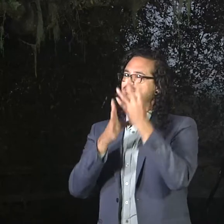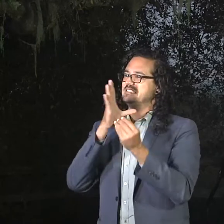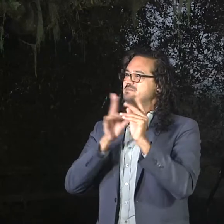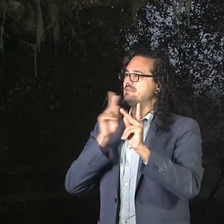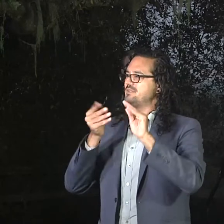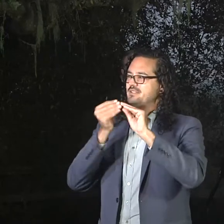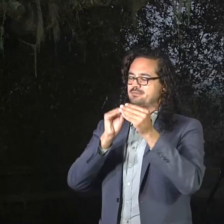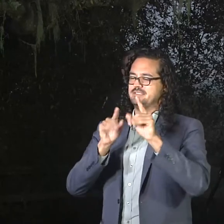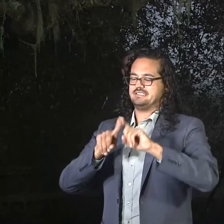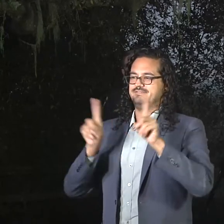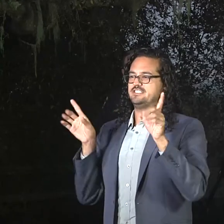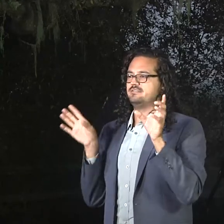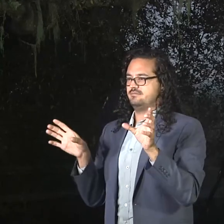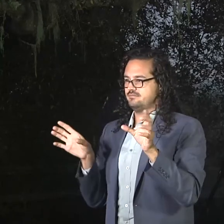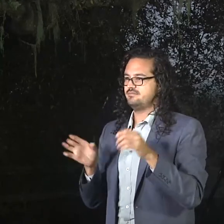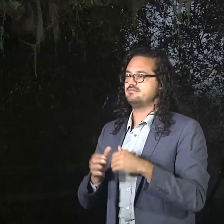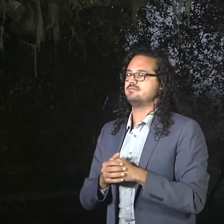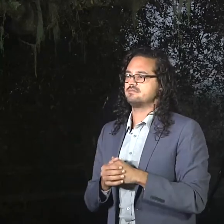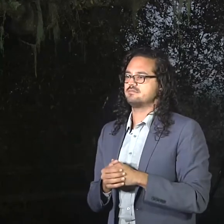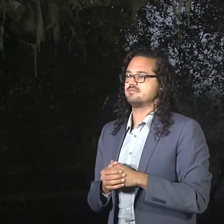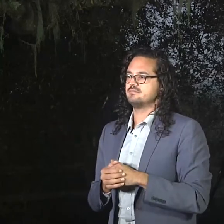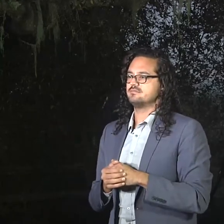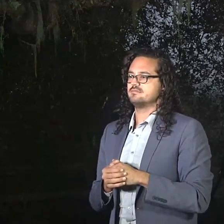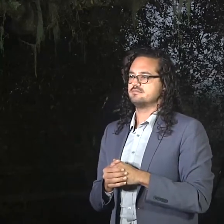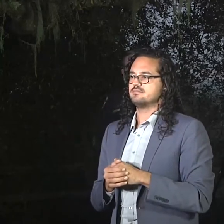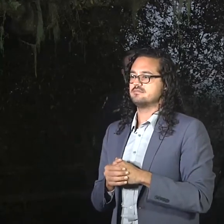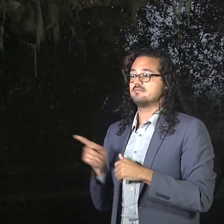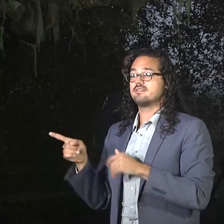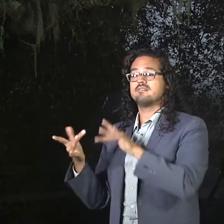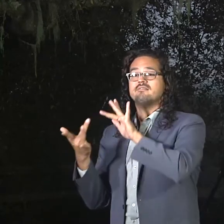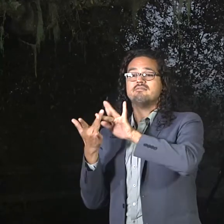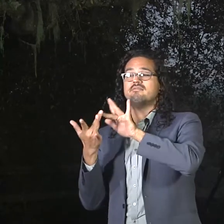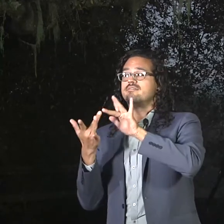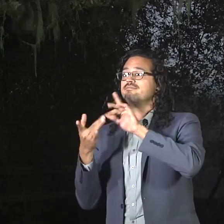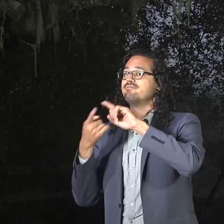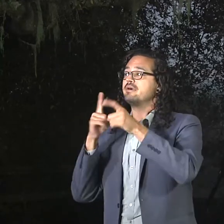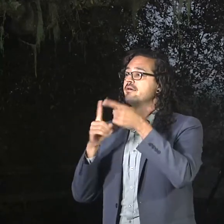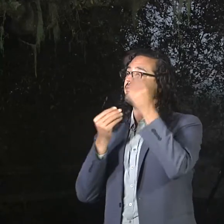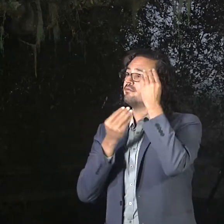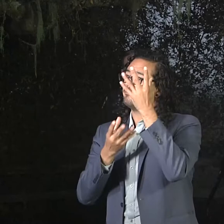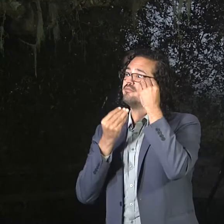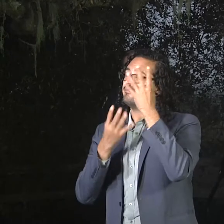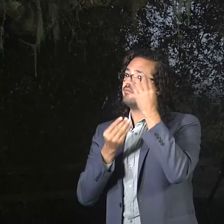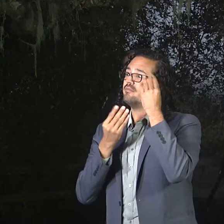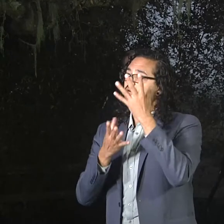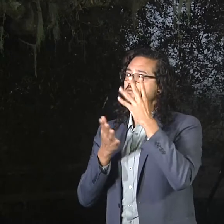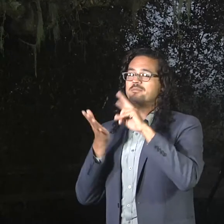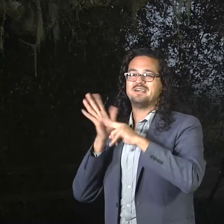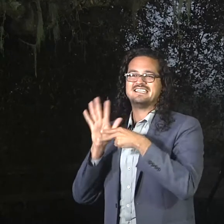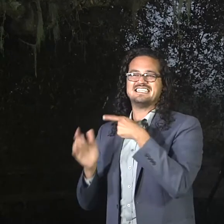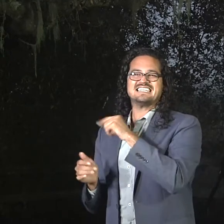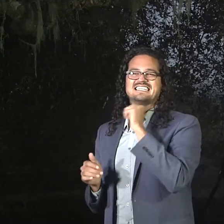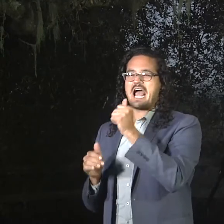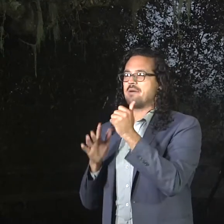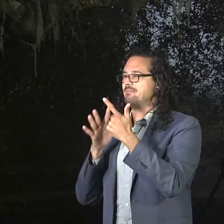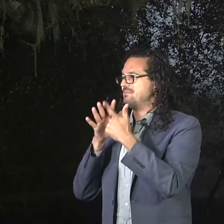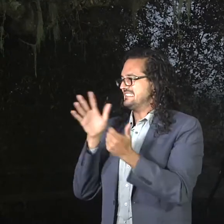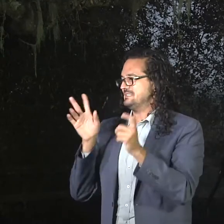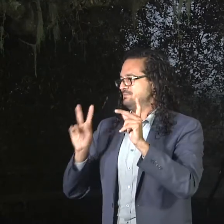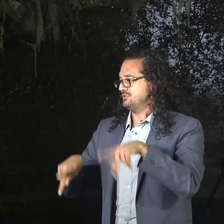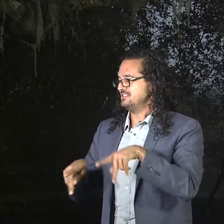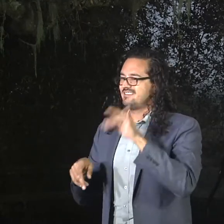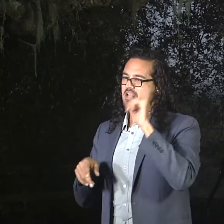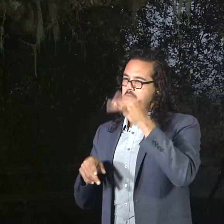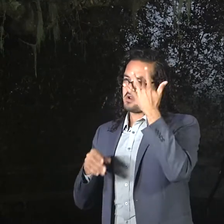because she was in contact with her friend, she wasn't technically missing. So, there were seven yesterday and you were located two?